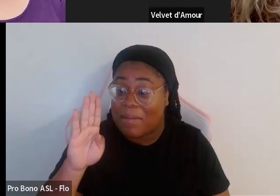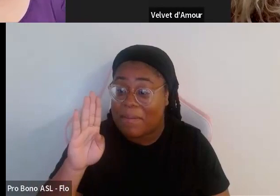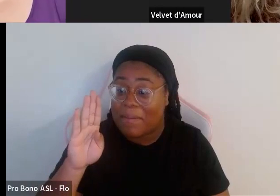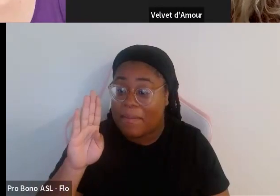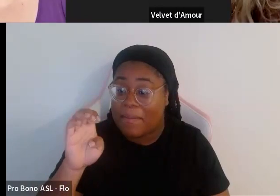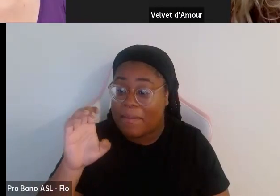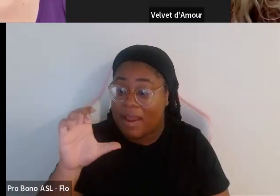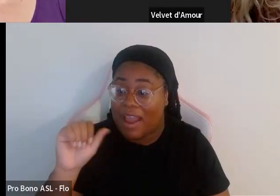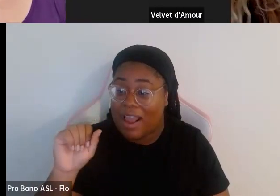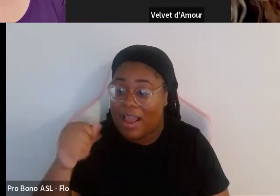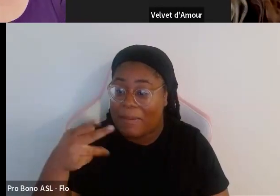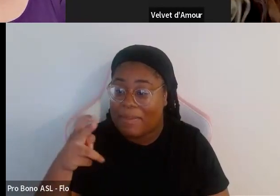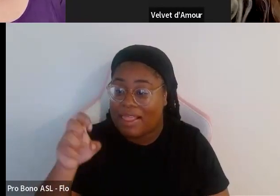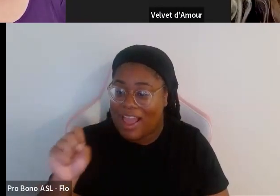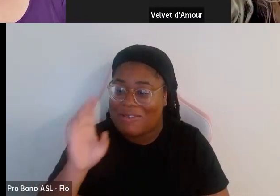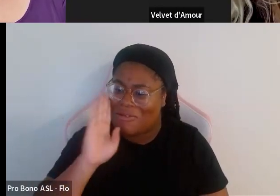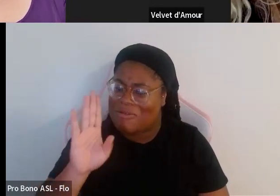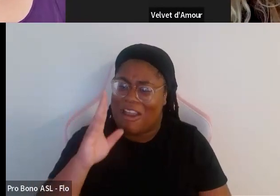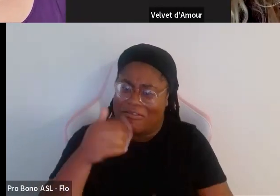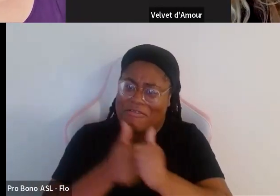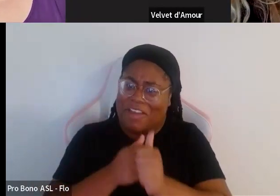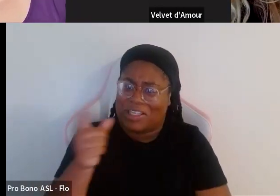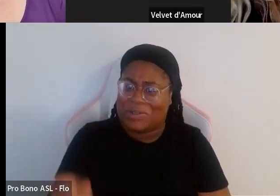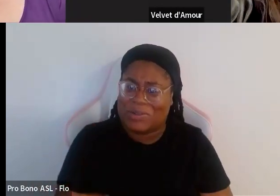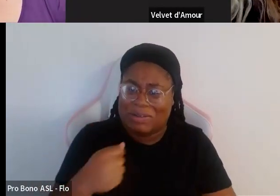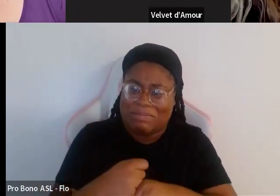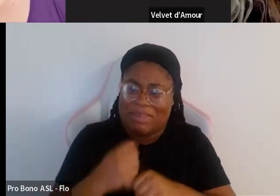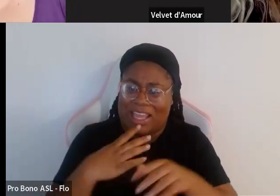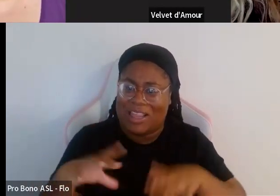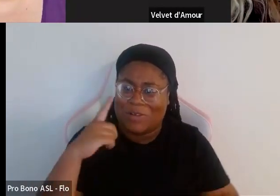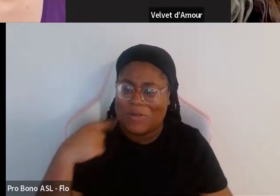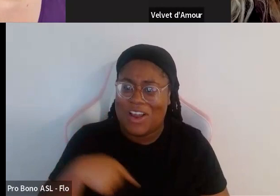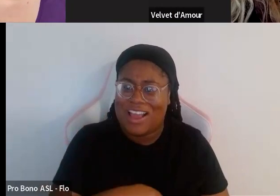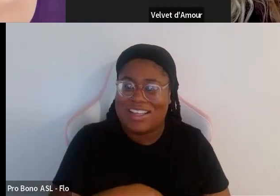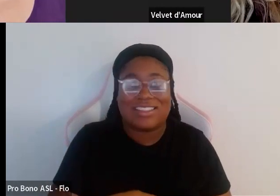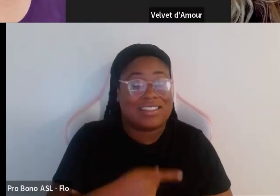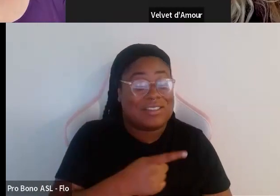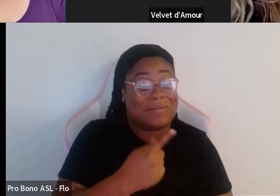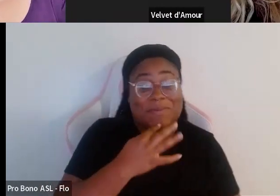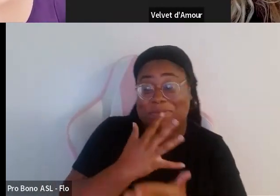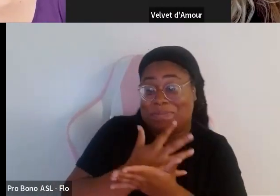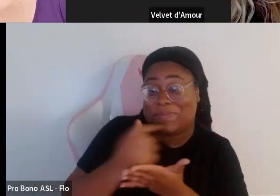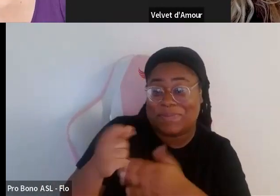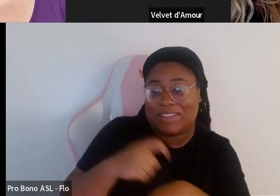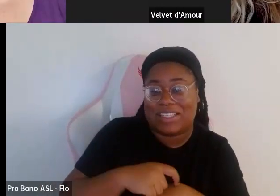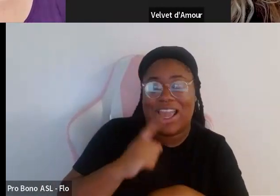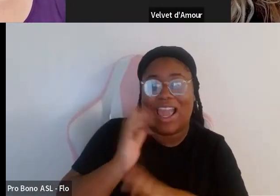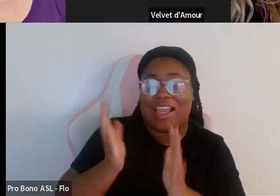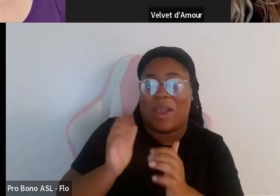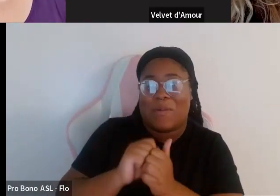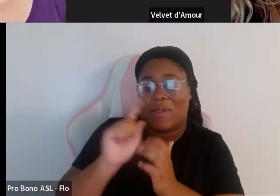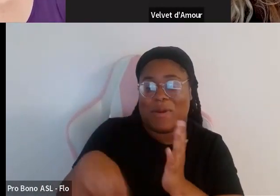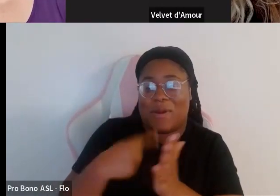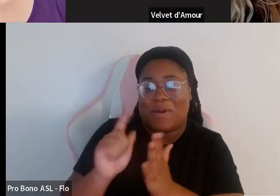you yeah so we're almost out of time i can talk to you for hours